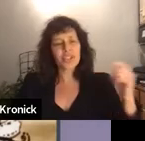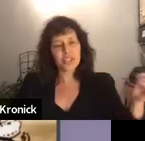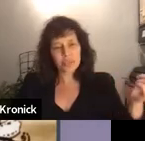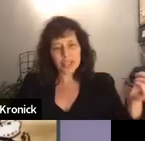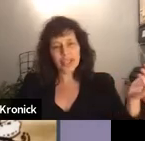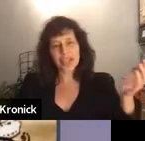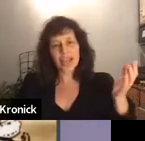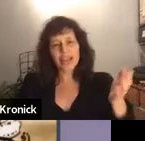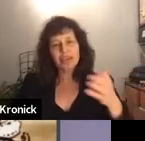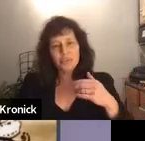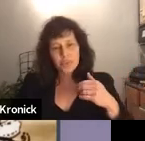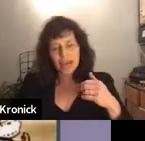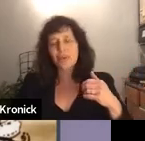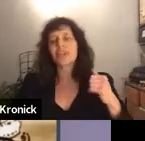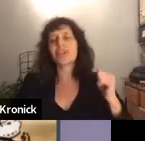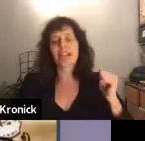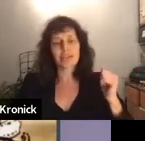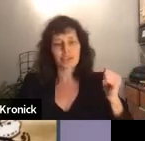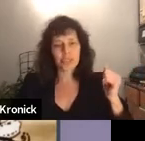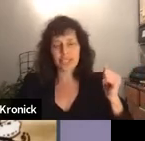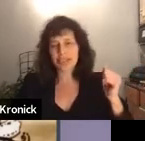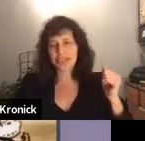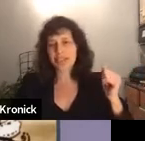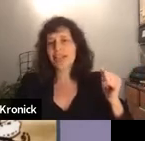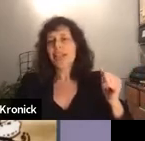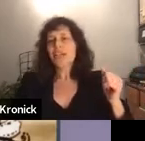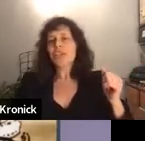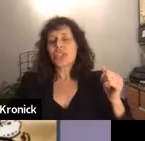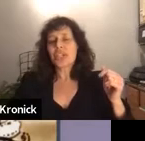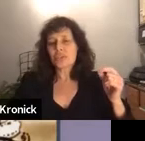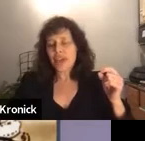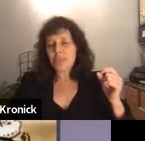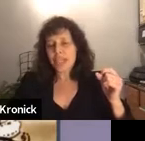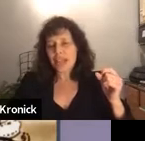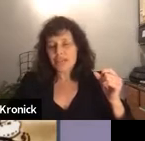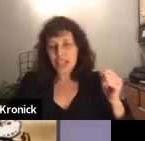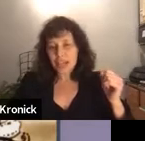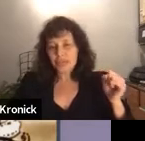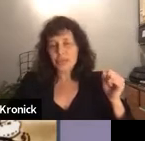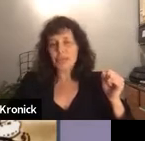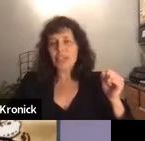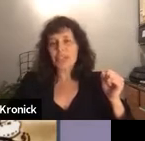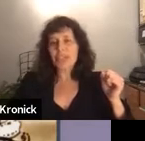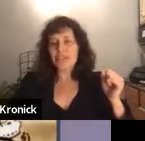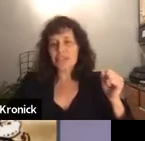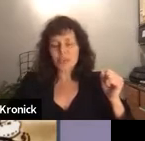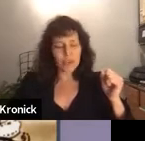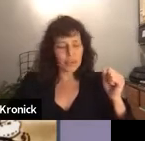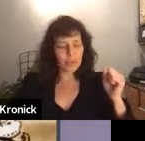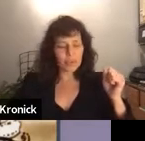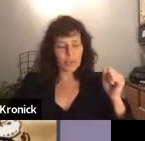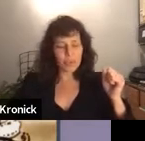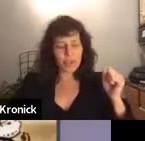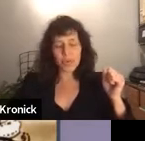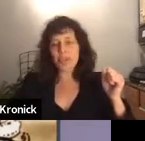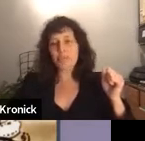of detention at the beginning and throughout and then after release, she and her family had fled from the Middle East where